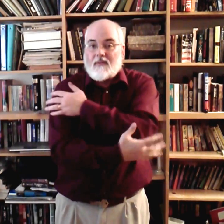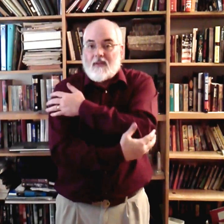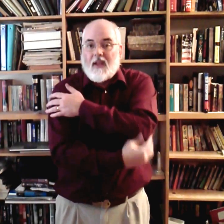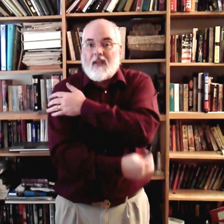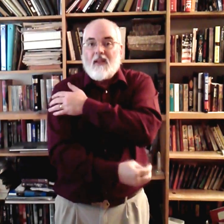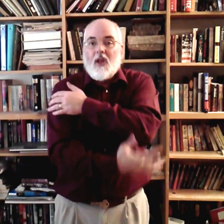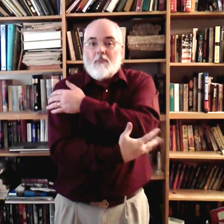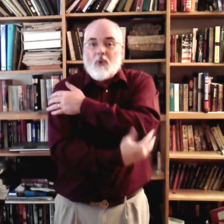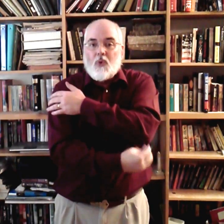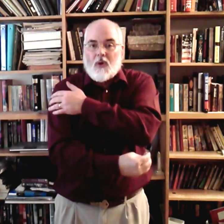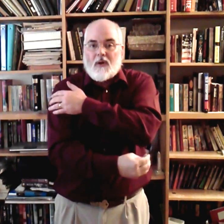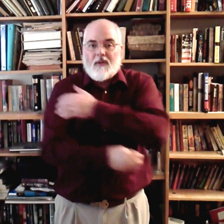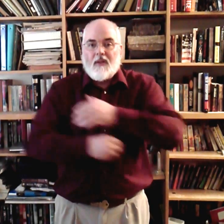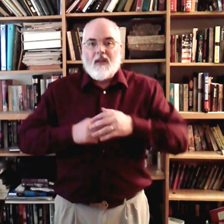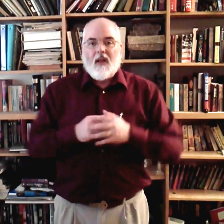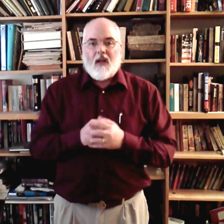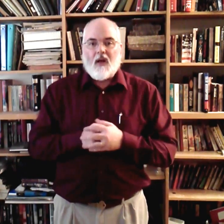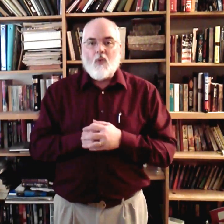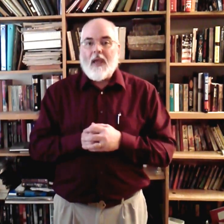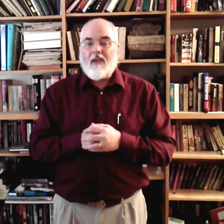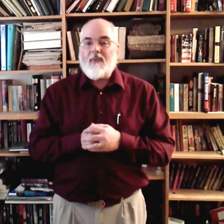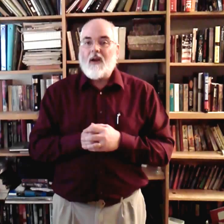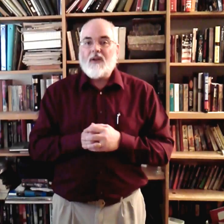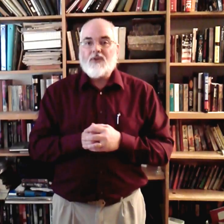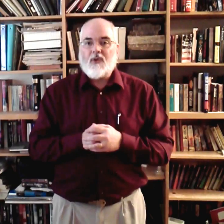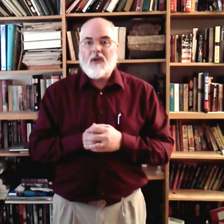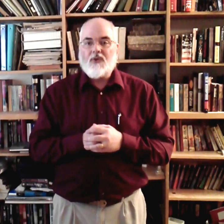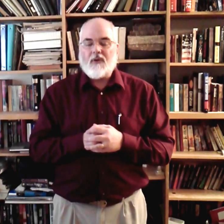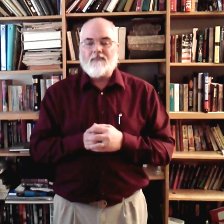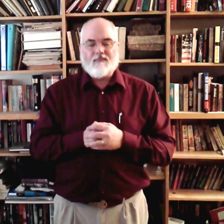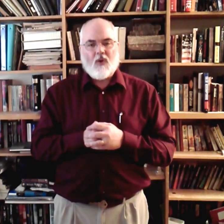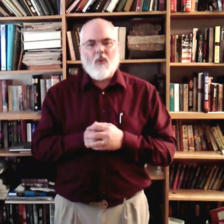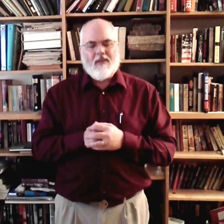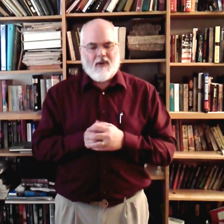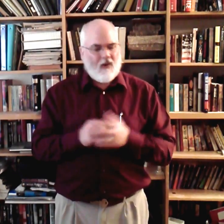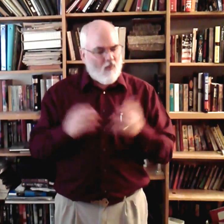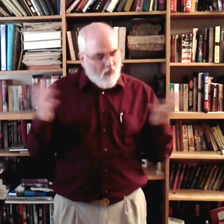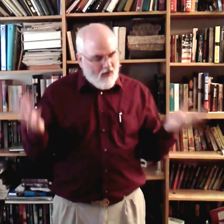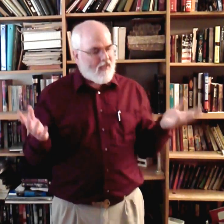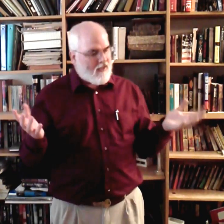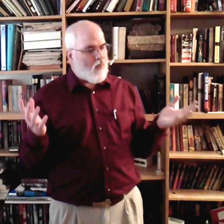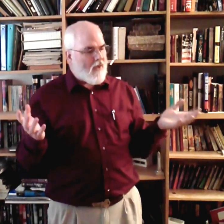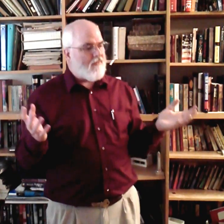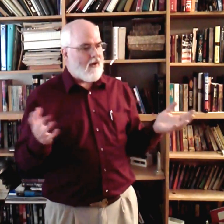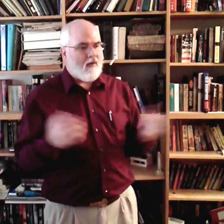Okay? Poor. A wayfaring stranger. Wayfaring. What does wayfaring mean?